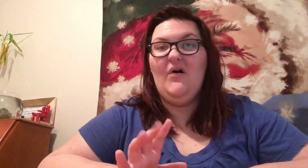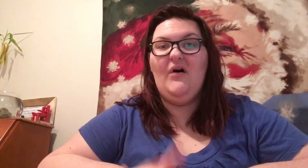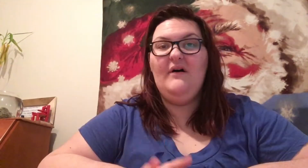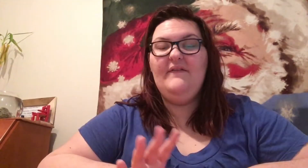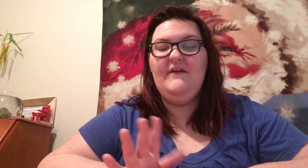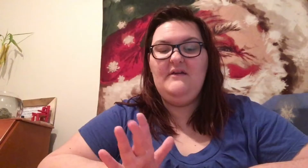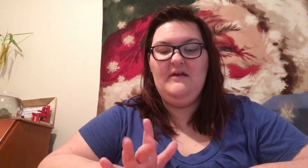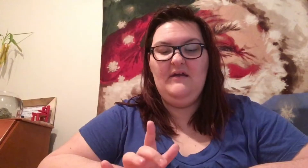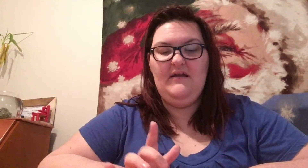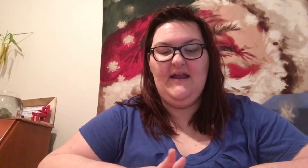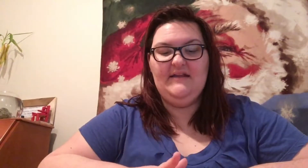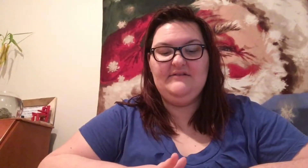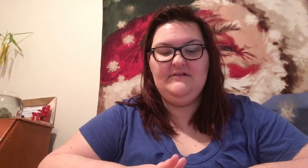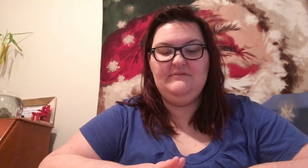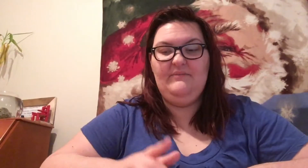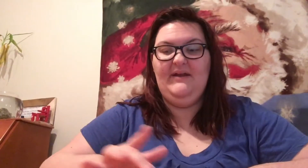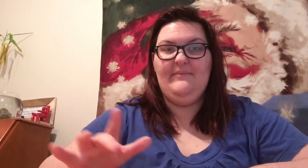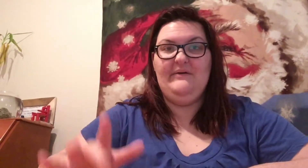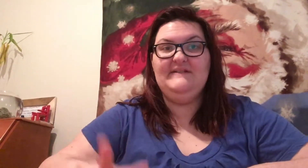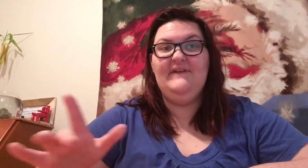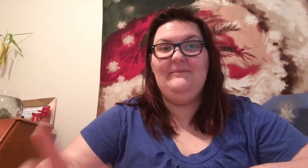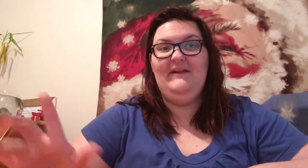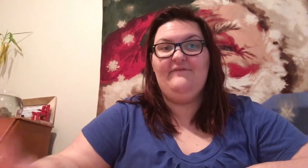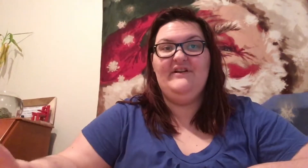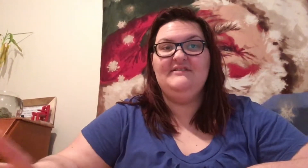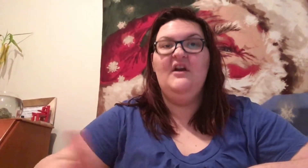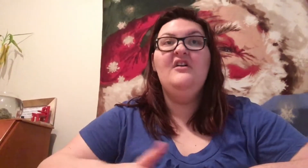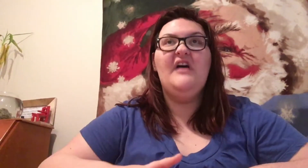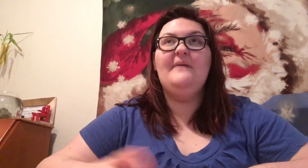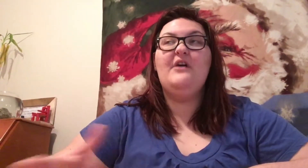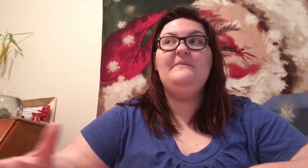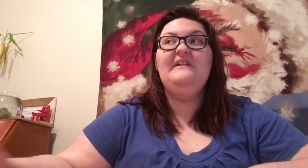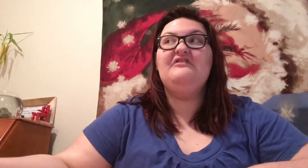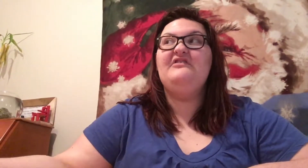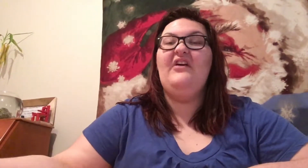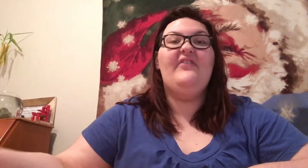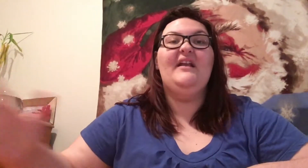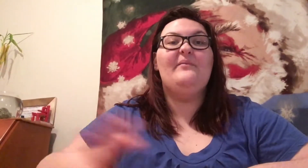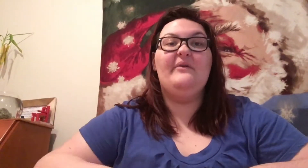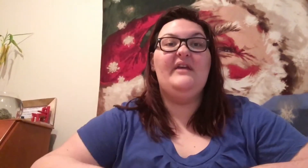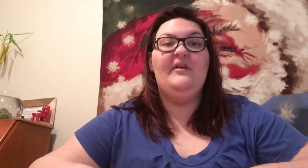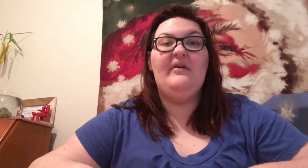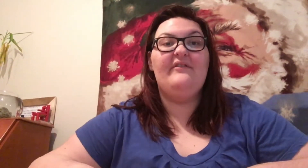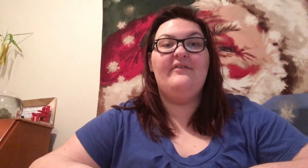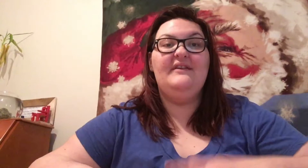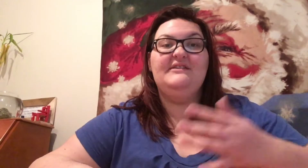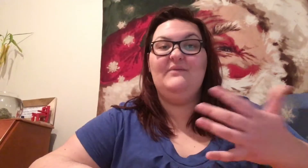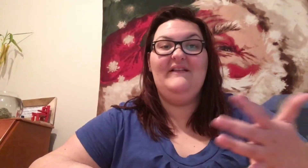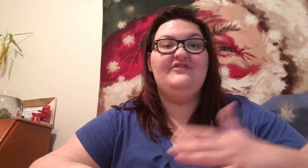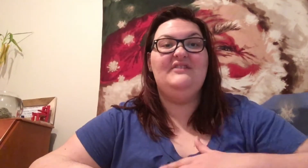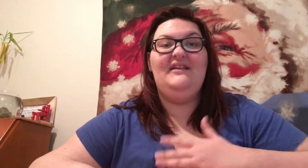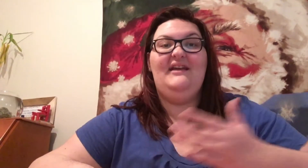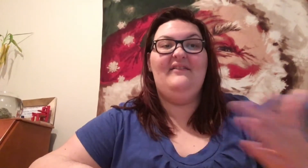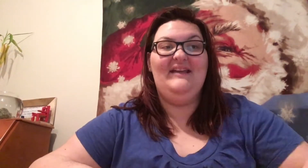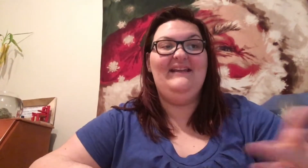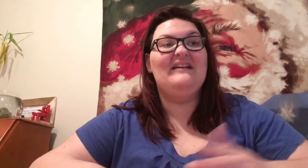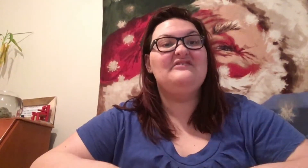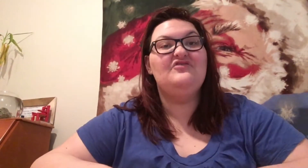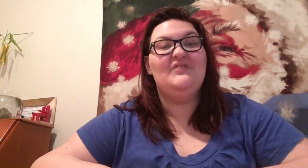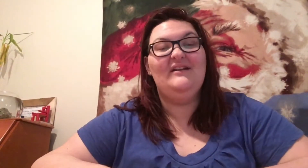All the answers would be about his family and friends. I probably learned nothing about him other than his religion and that he likes to drink.